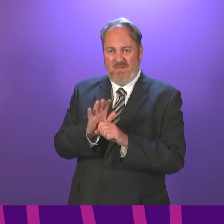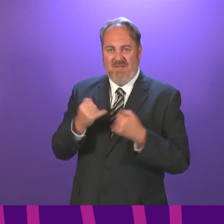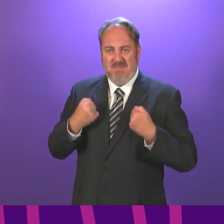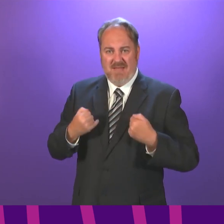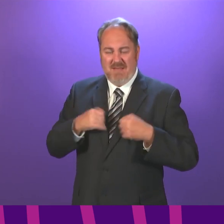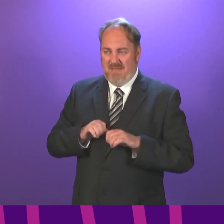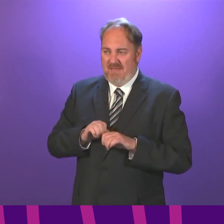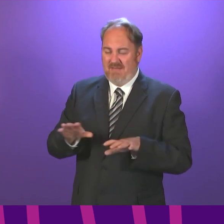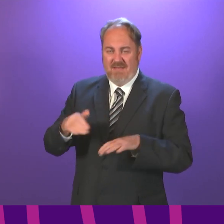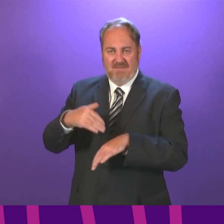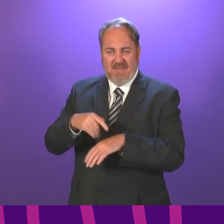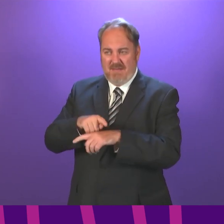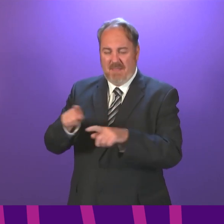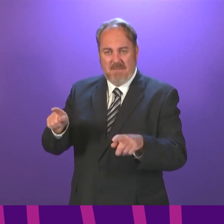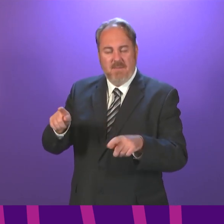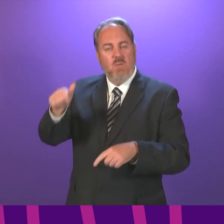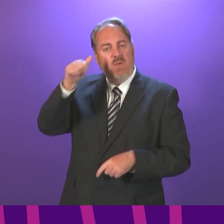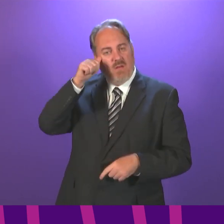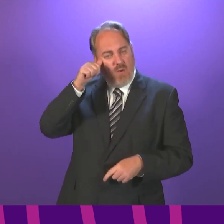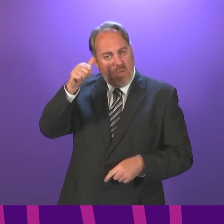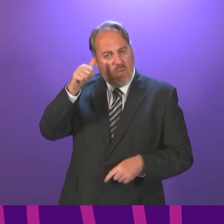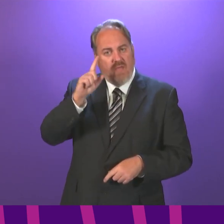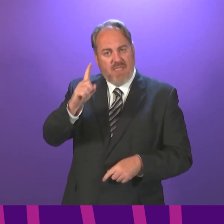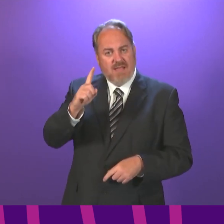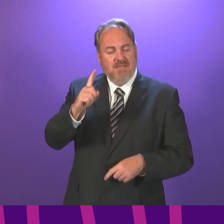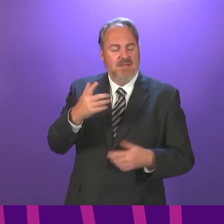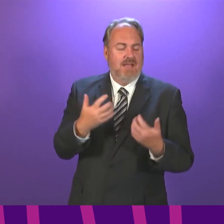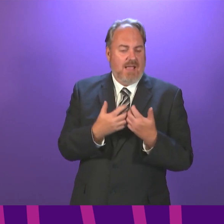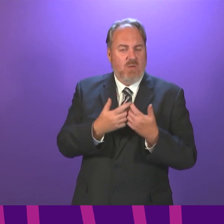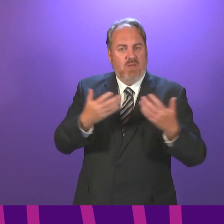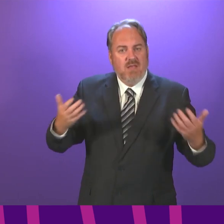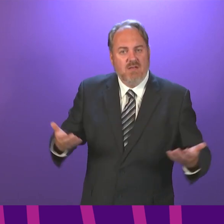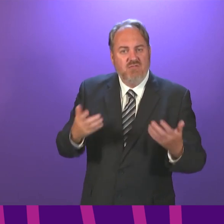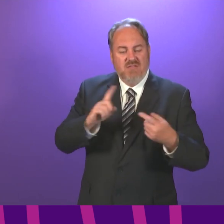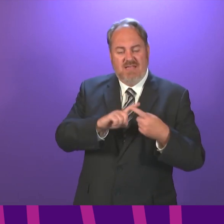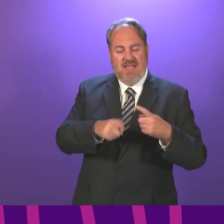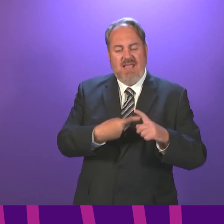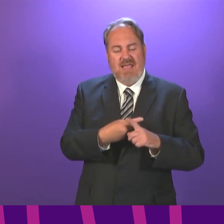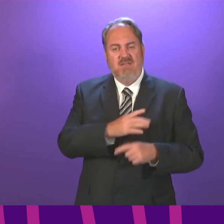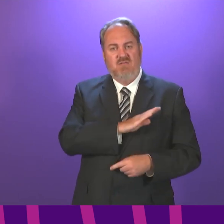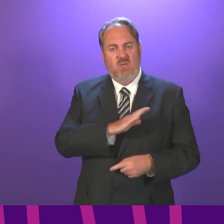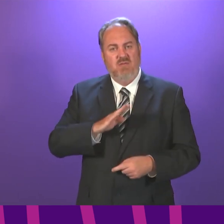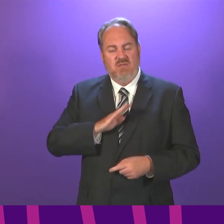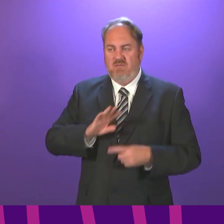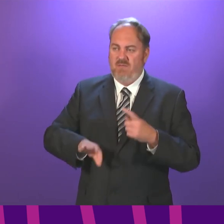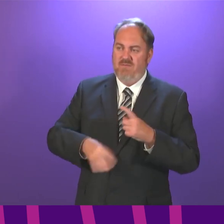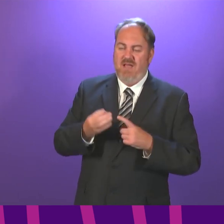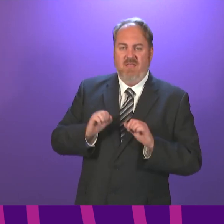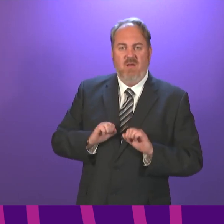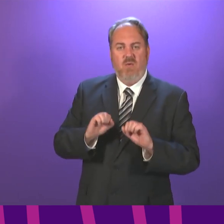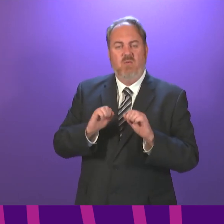Scottish Veterans Commissioner report, Housing, Making a Home in Civilian Society, is currently being considered by ministers.